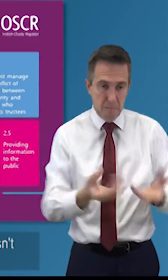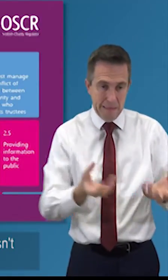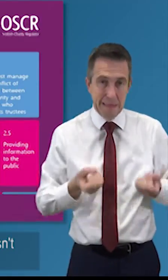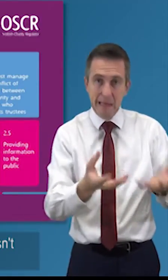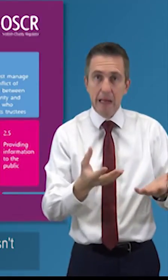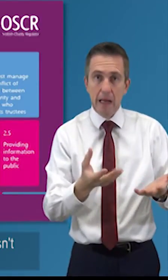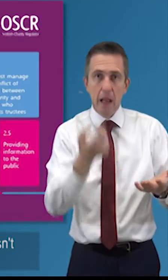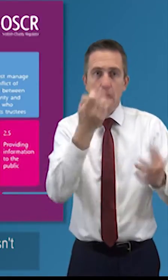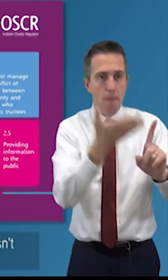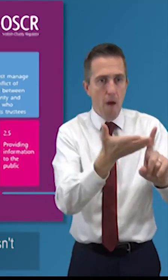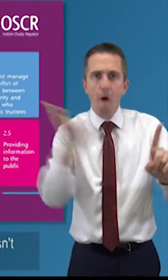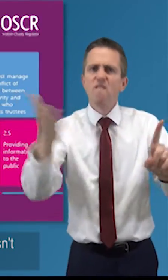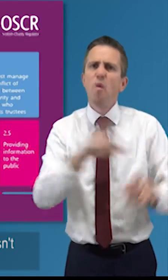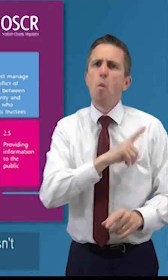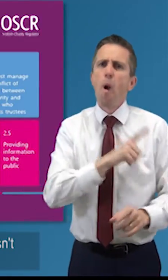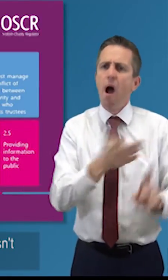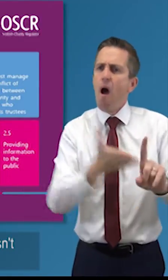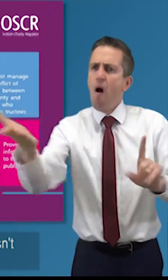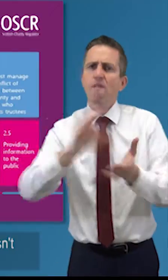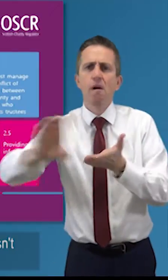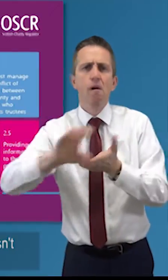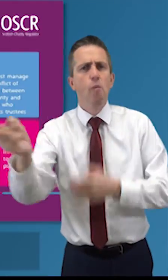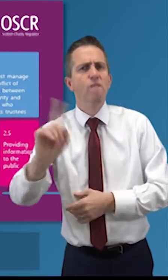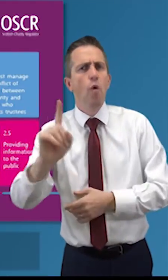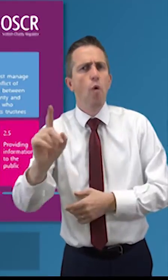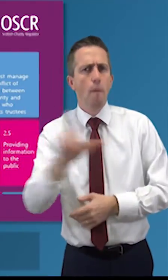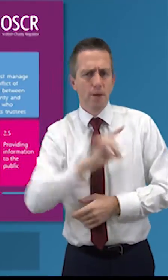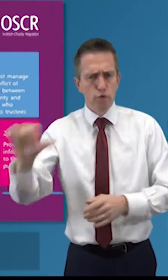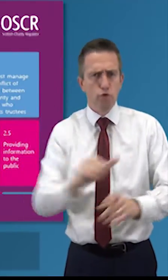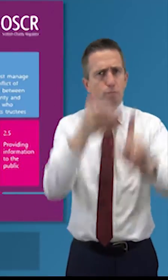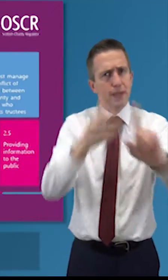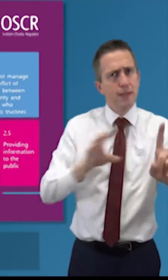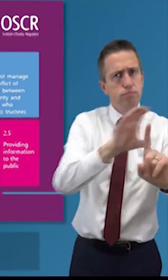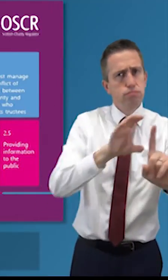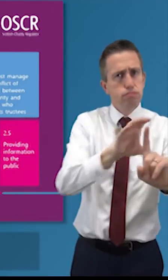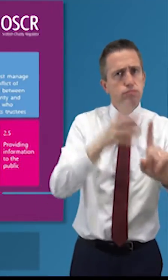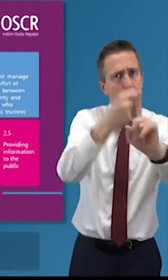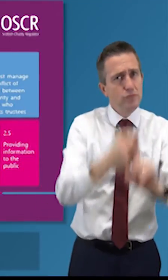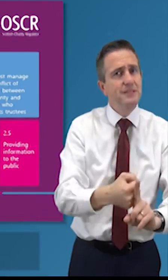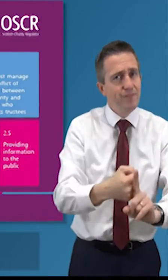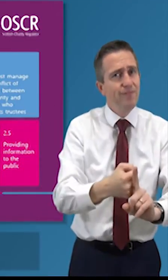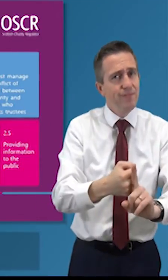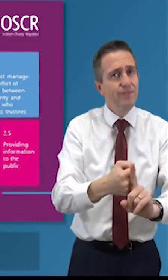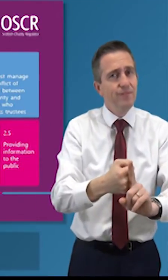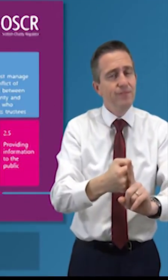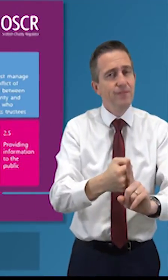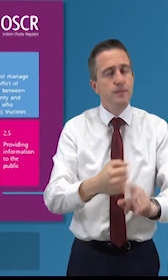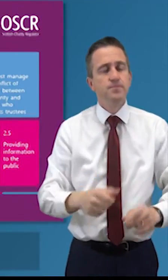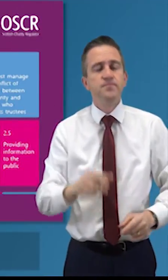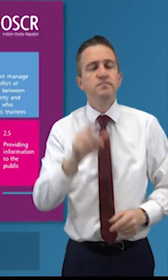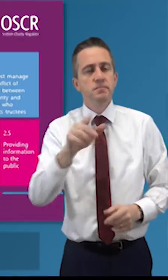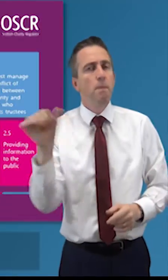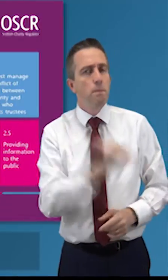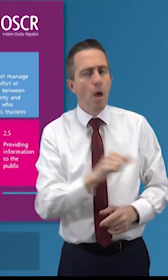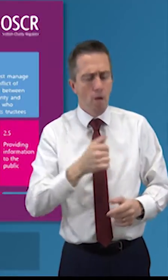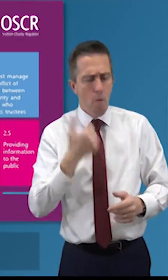isn't in furtherance of that purpose why you need to be asking yourself that all the time you need to act